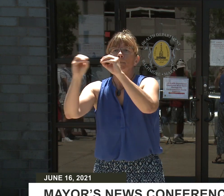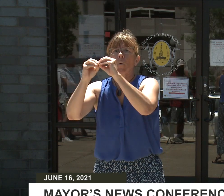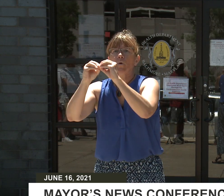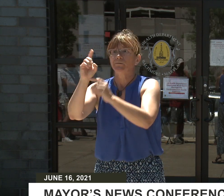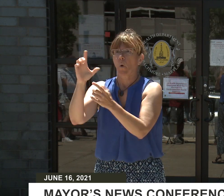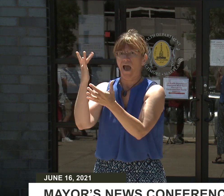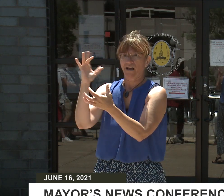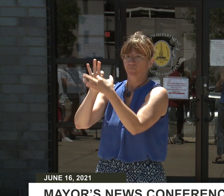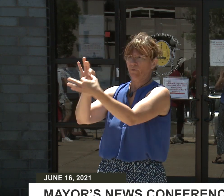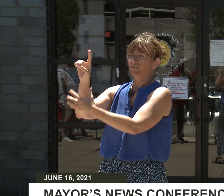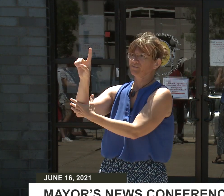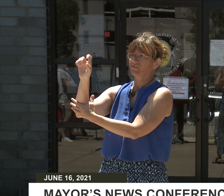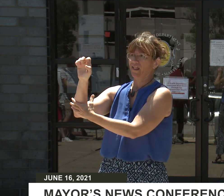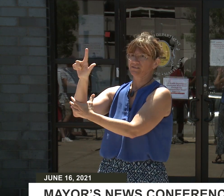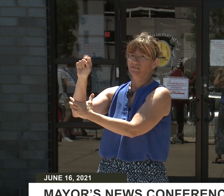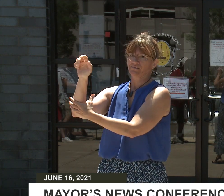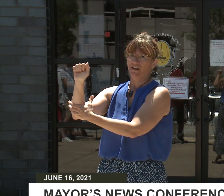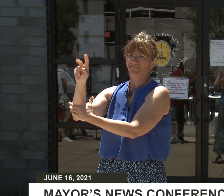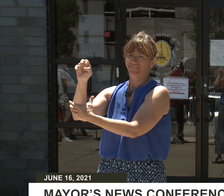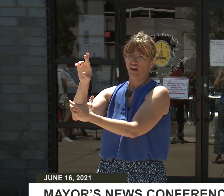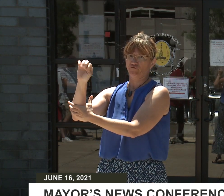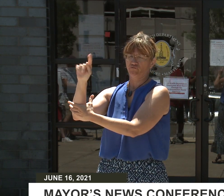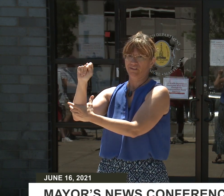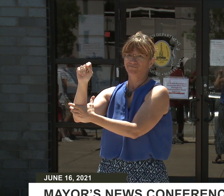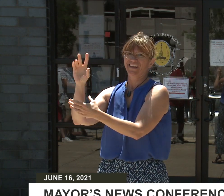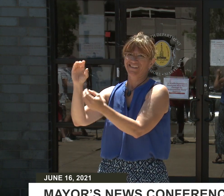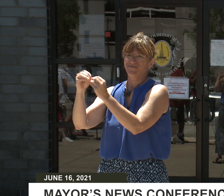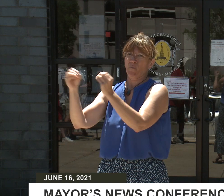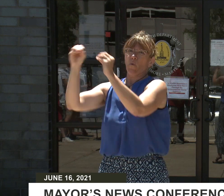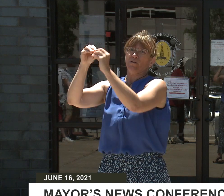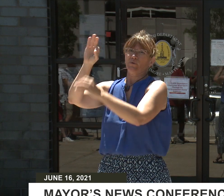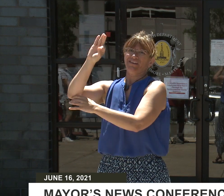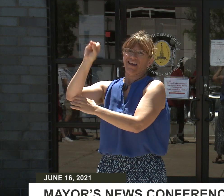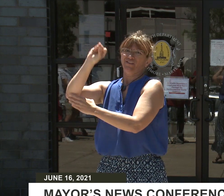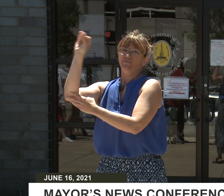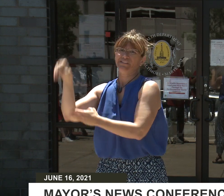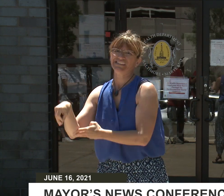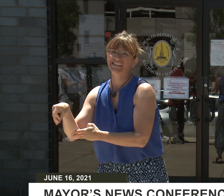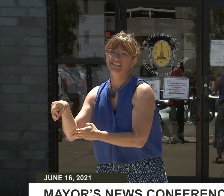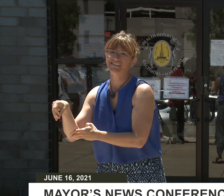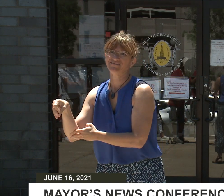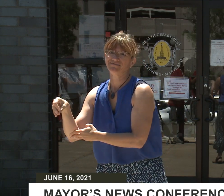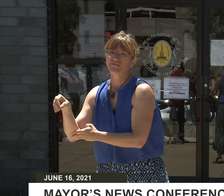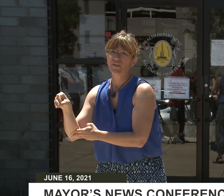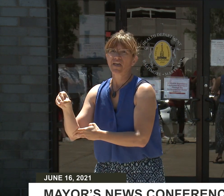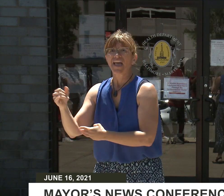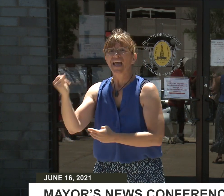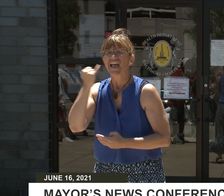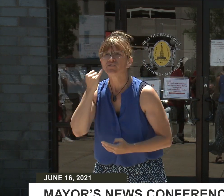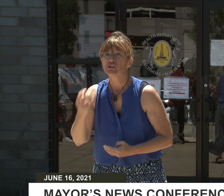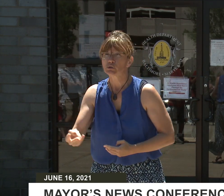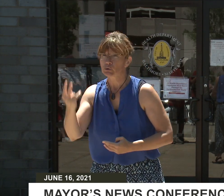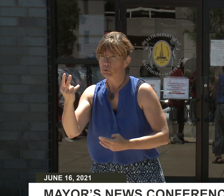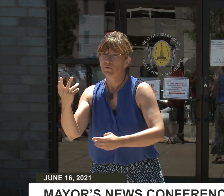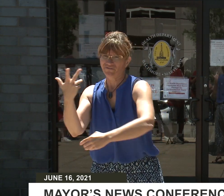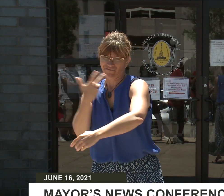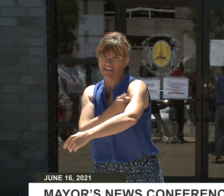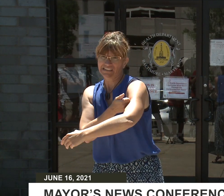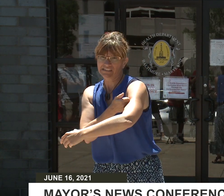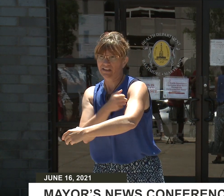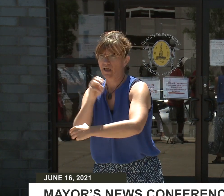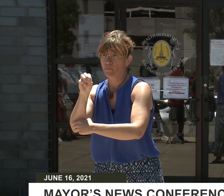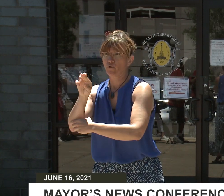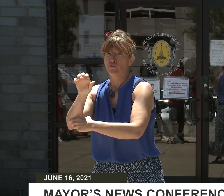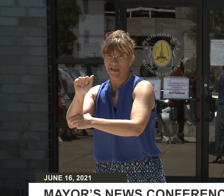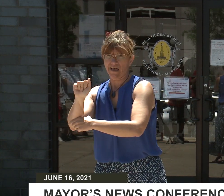few weeks. The danger of these variants are significantly reduced with a two-dose mRNA vaccination series, with